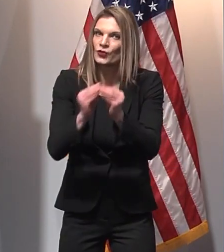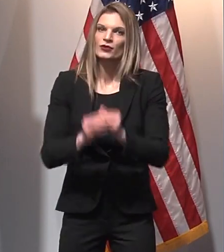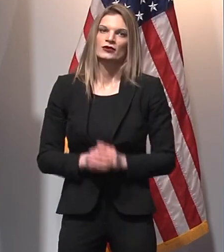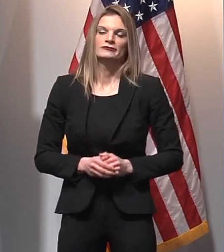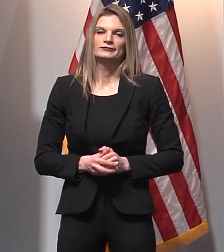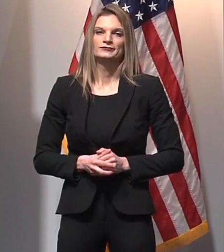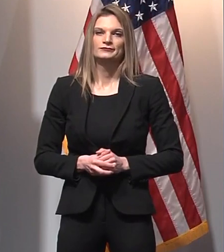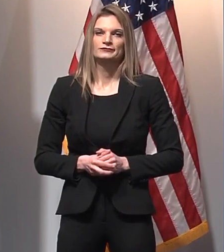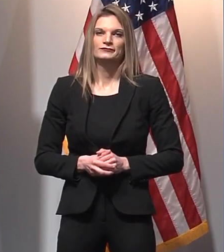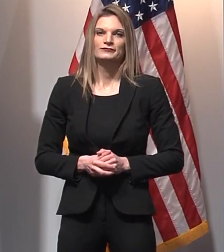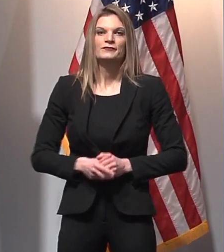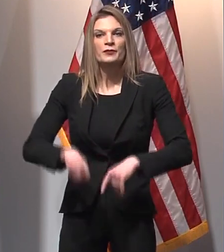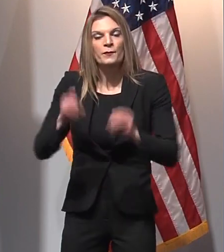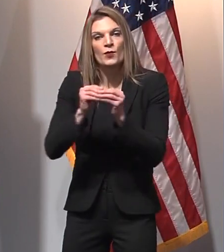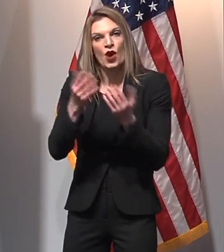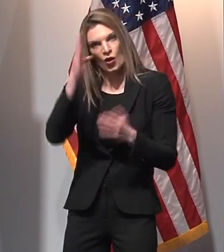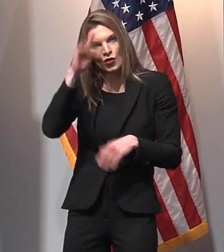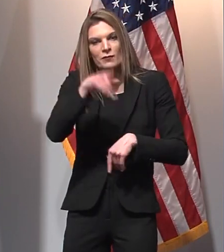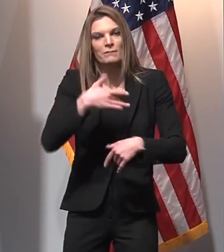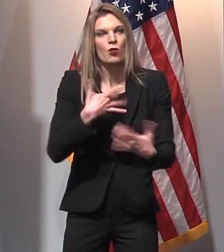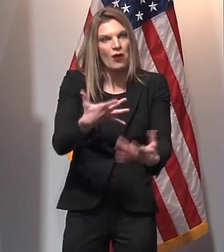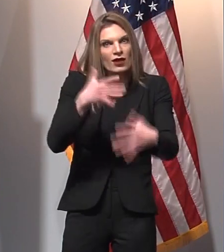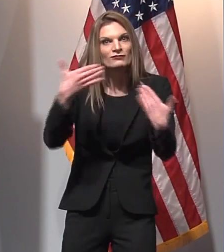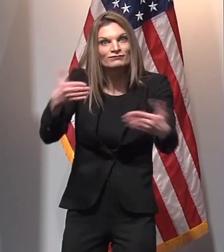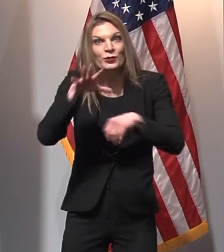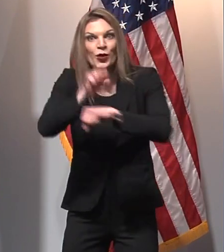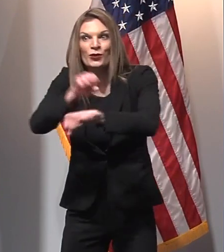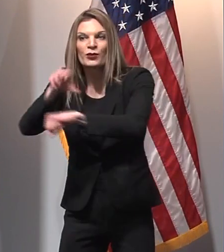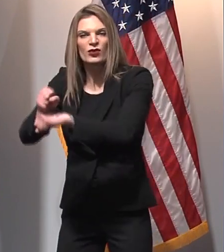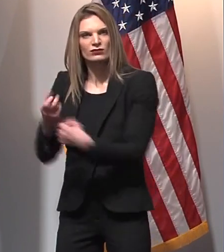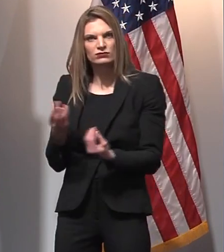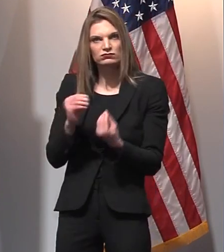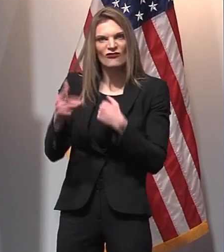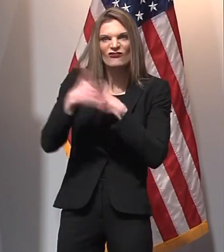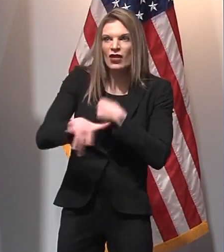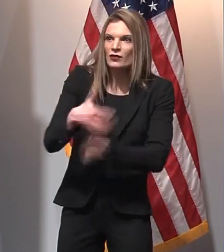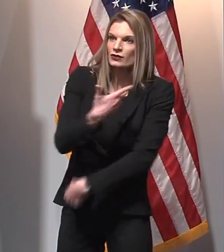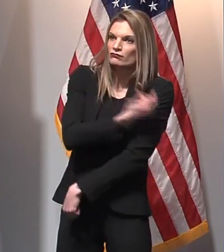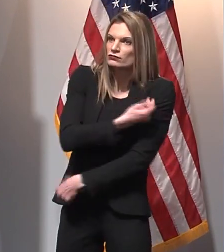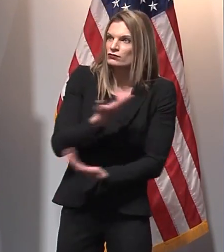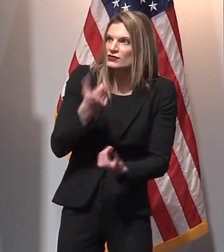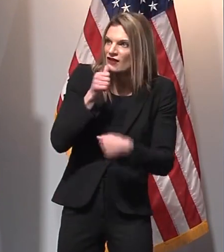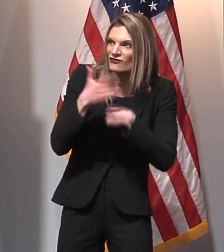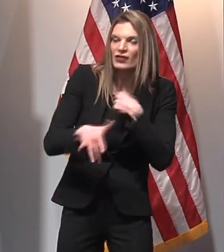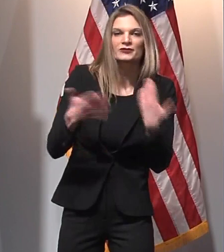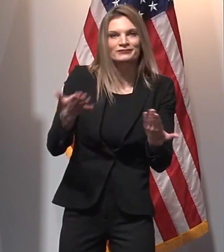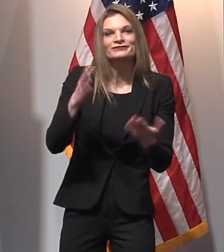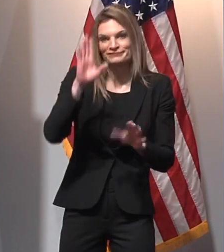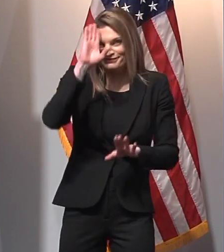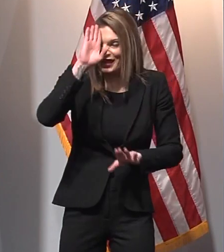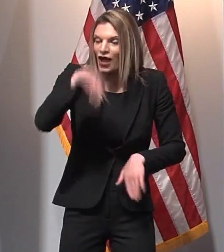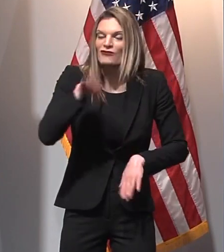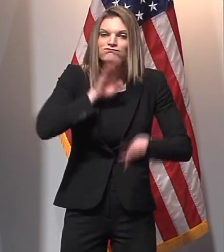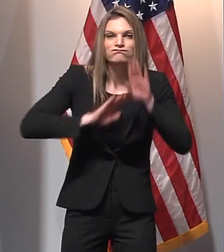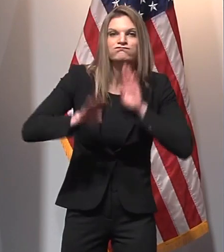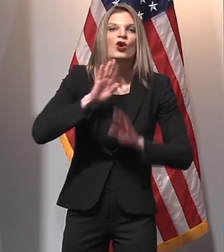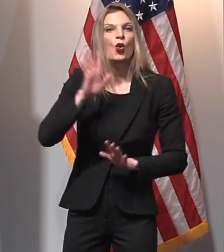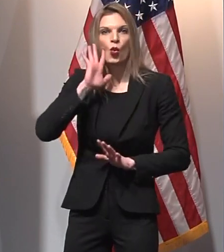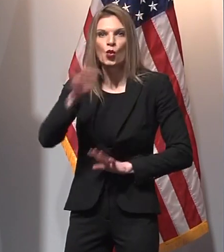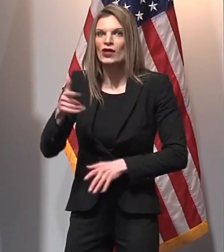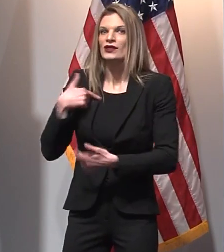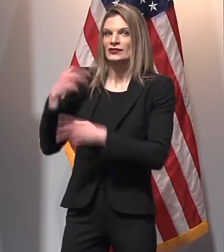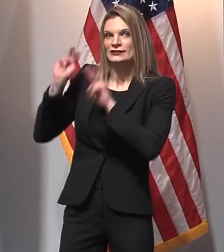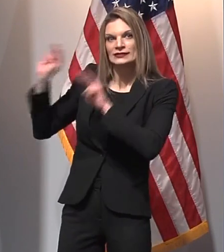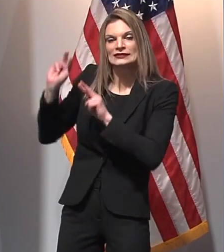time. I continue to ask for your patience, but please know that everyone who wants to be vaccinated will be, and we are